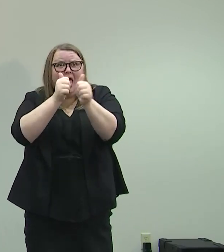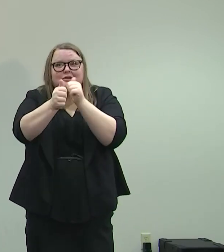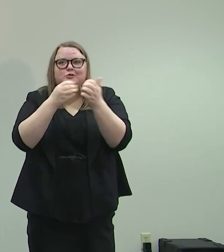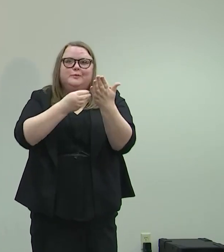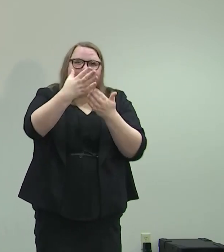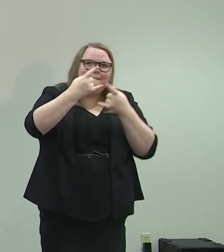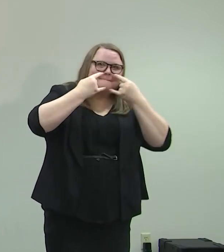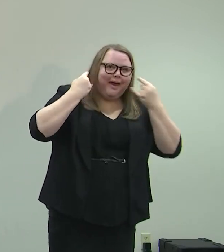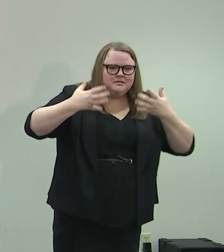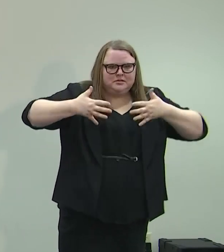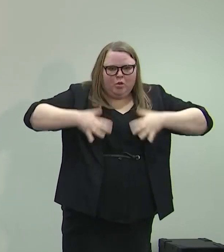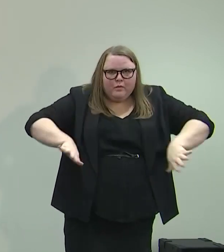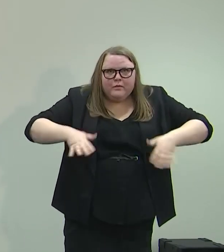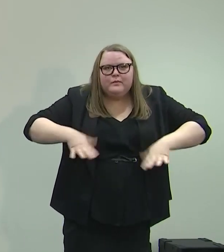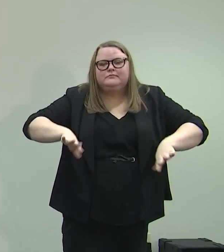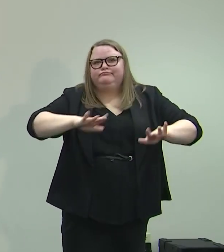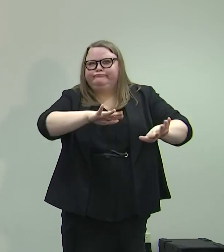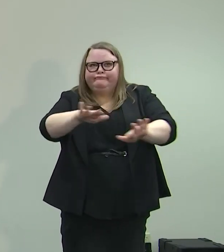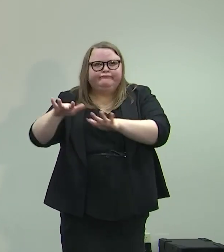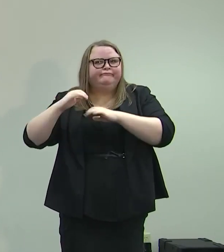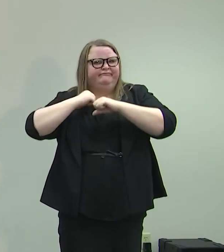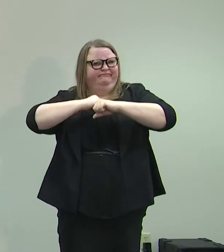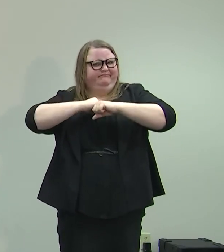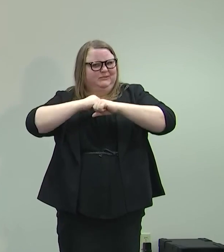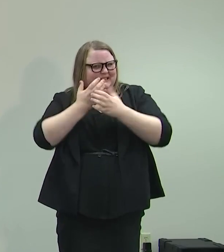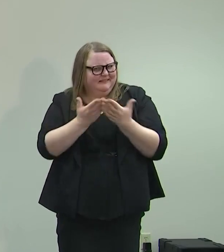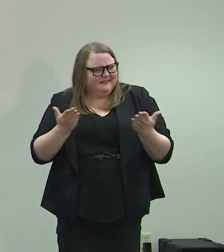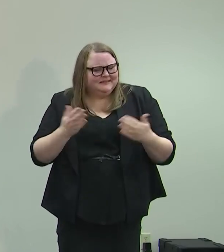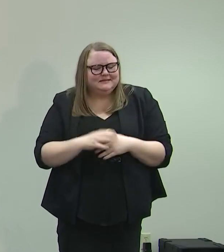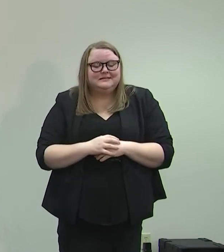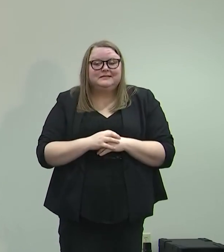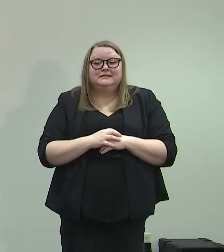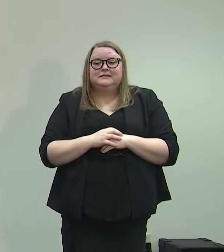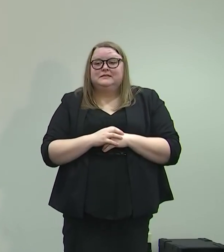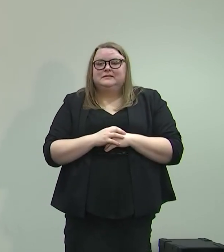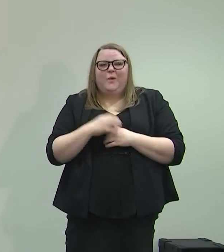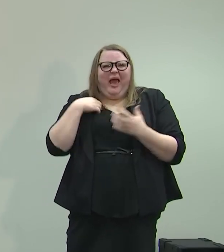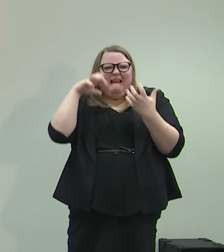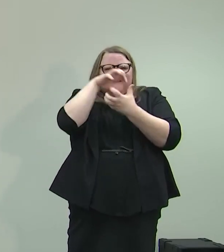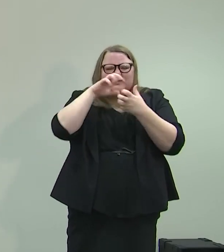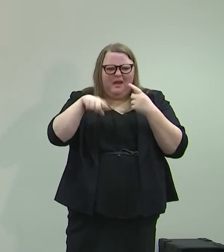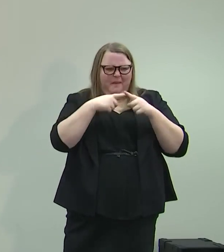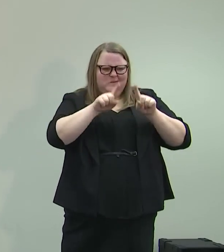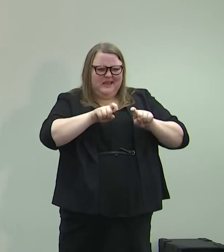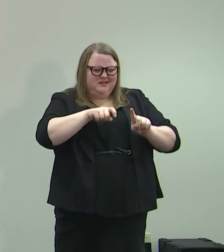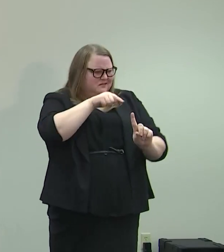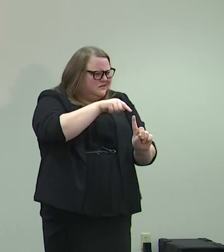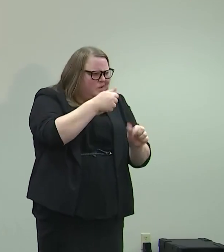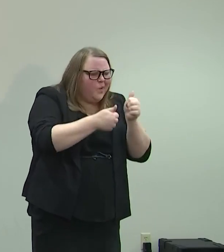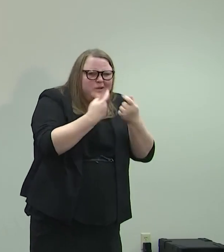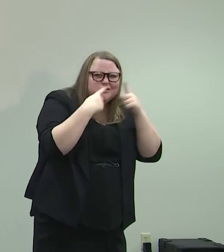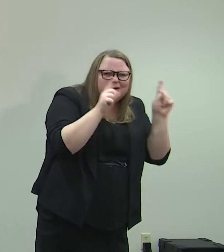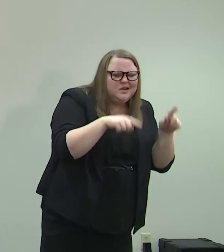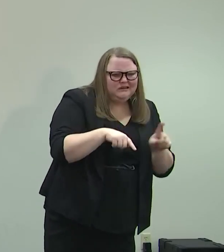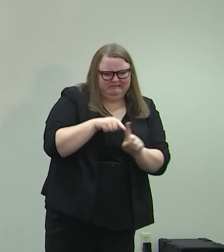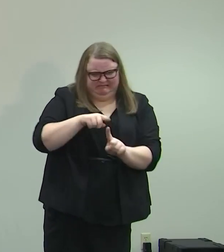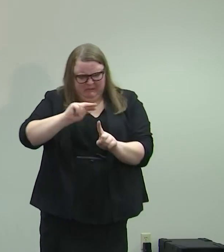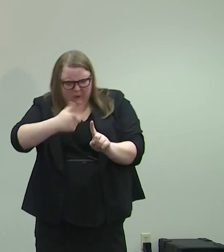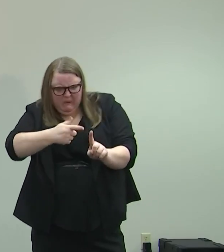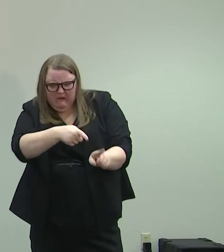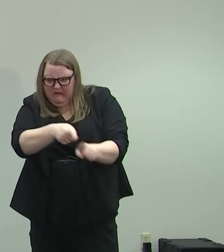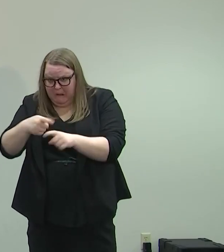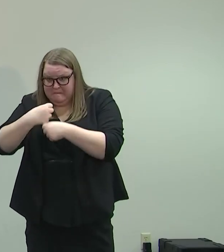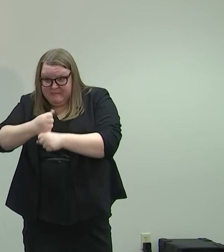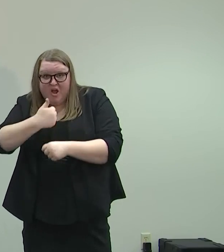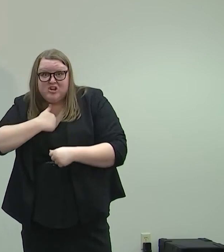and gowns and gloves. We had a confusion on tests. Which ones worked? Which ones didn't work? Do we make our own? Where do we